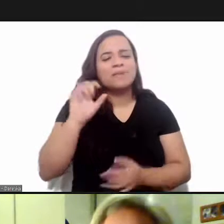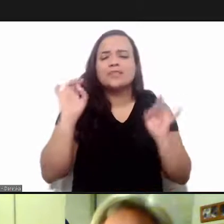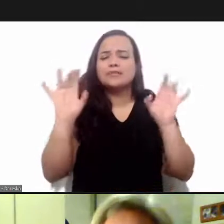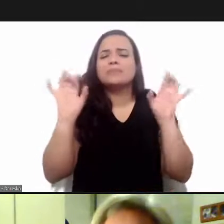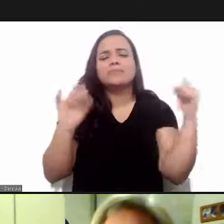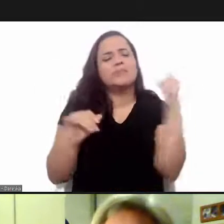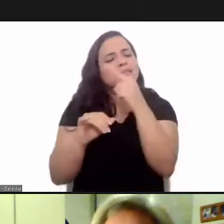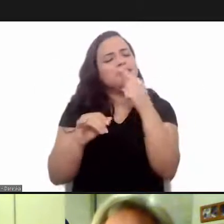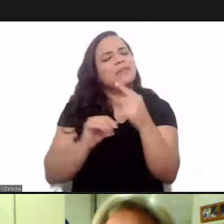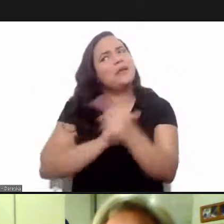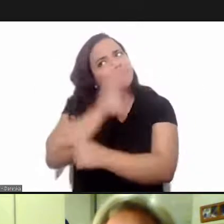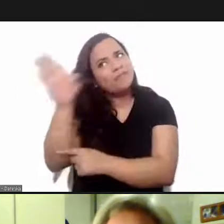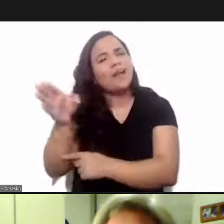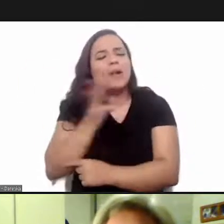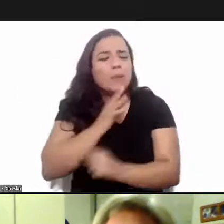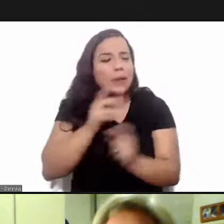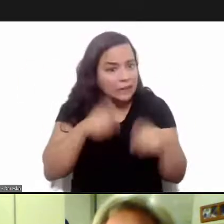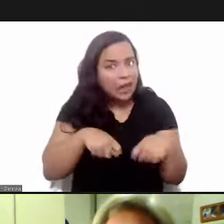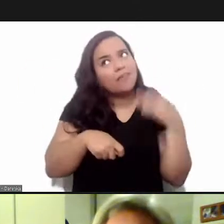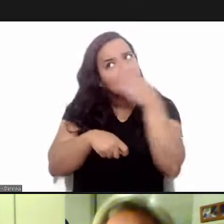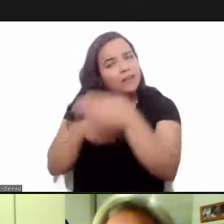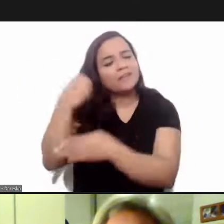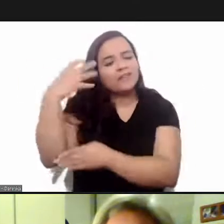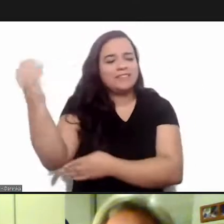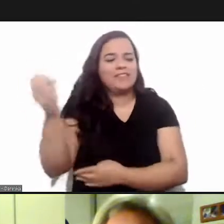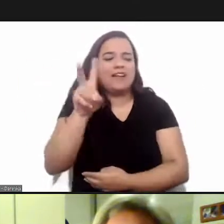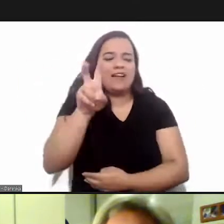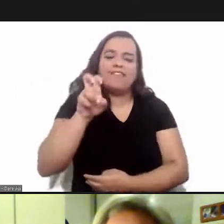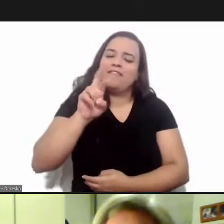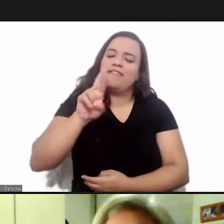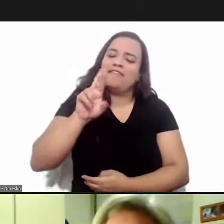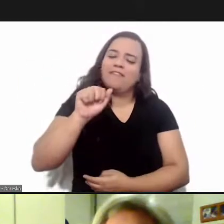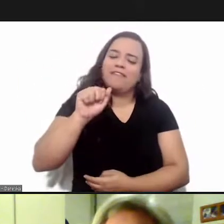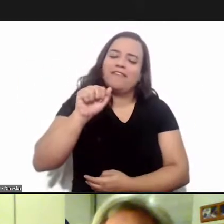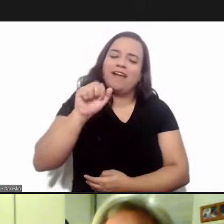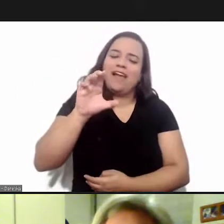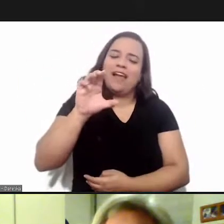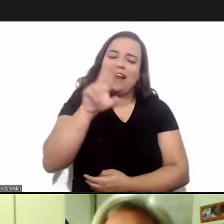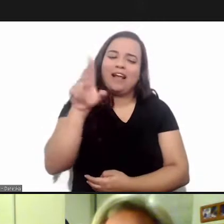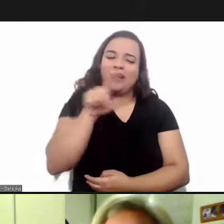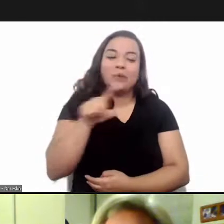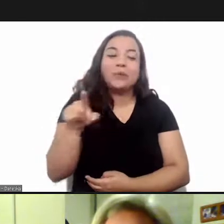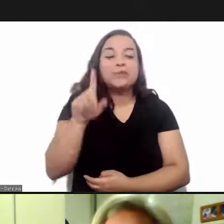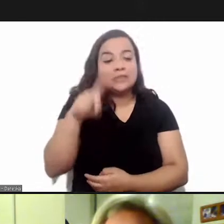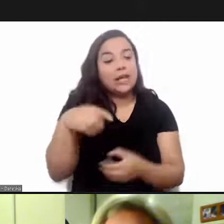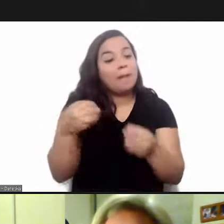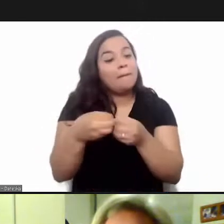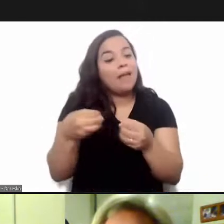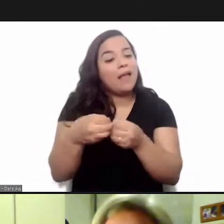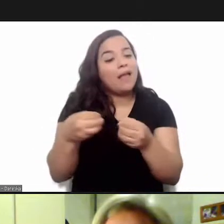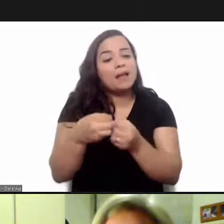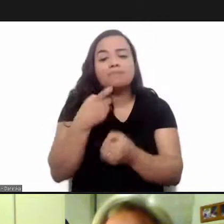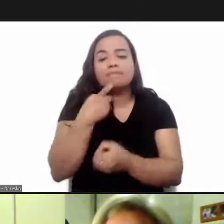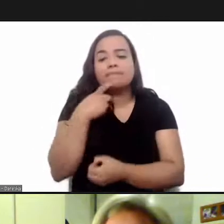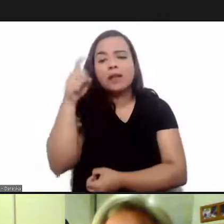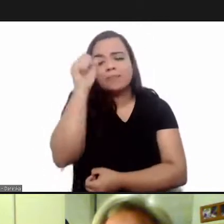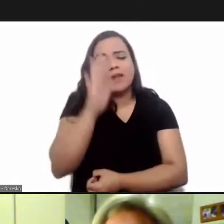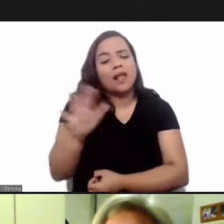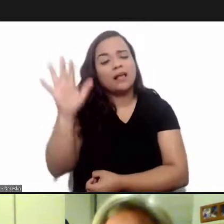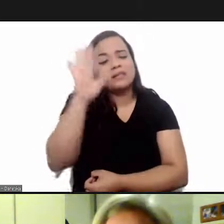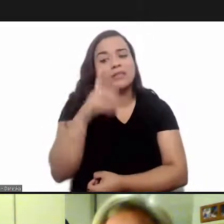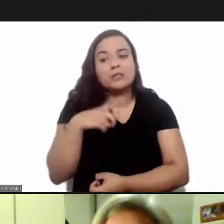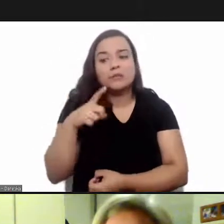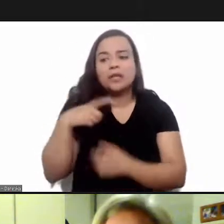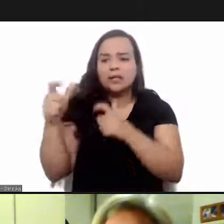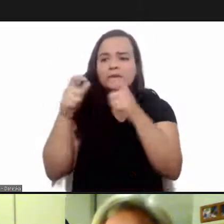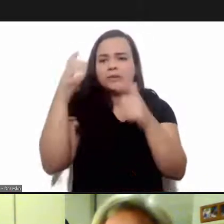visit don't miss the opportunity to visit jalapas vera cruz is an area very close to brazil so we have